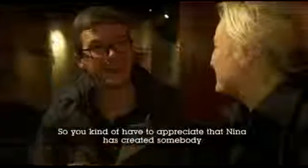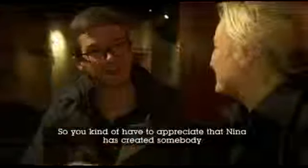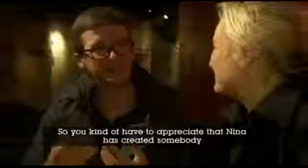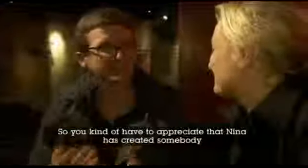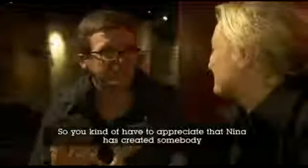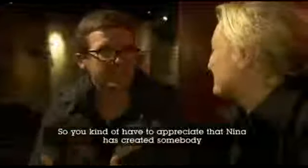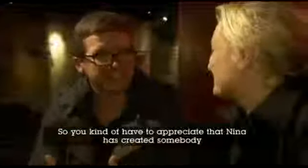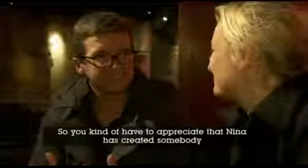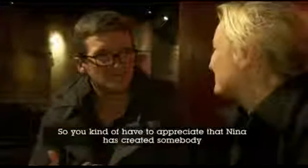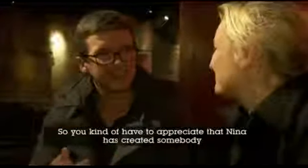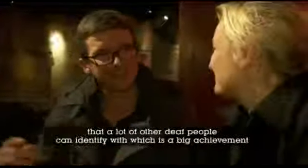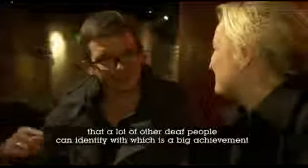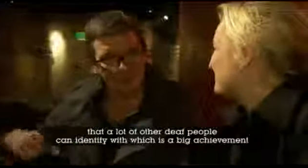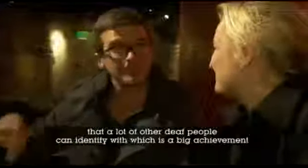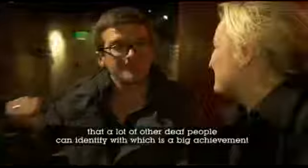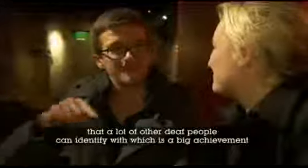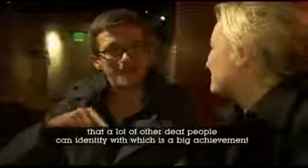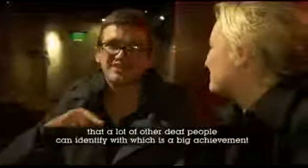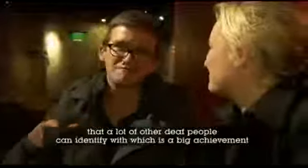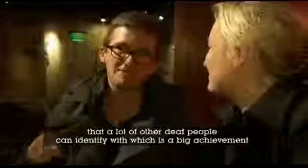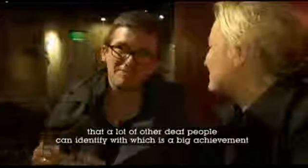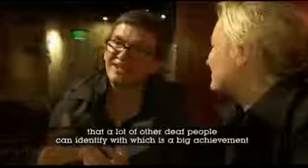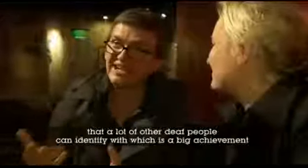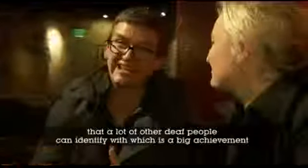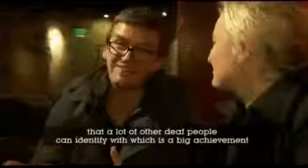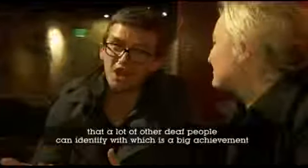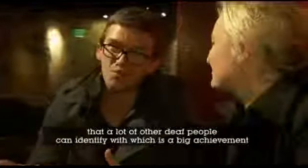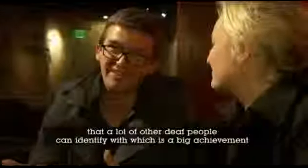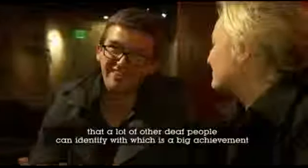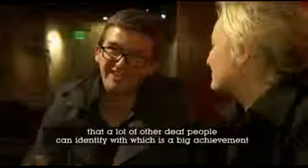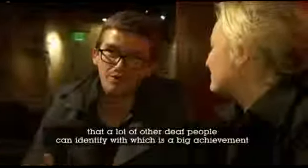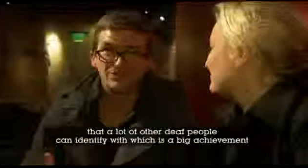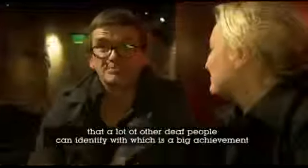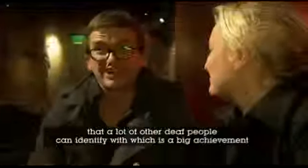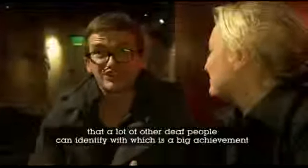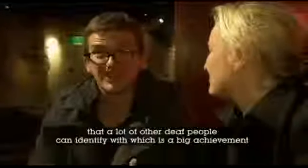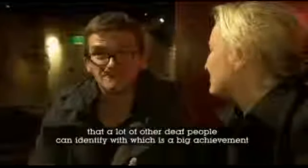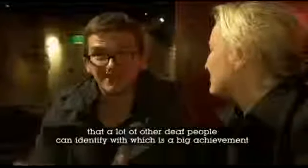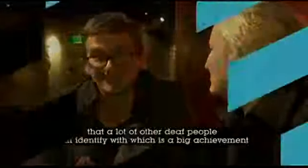that that it's created in somebody's religion and that they're connected together with, which is the biggest ceremony.